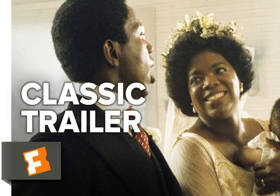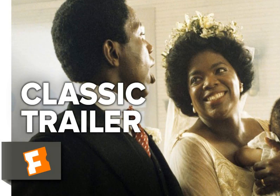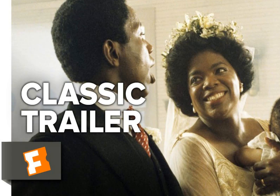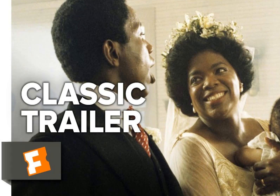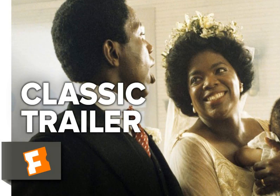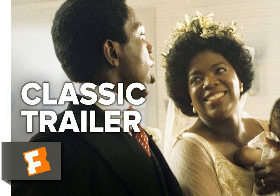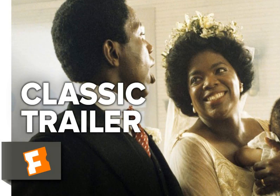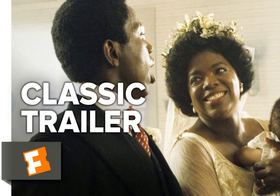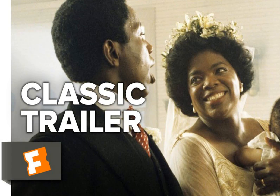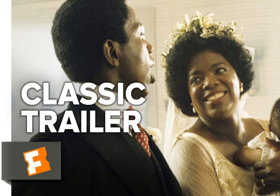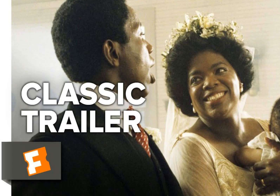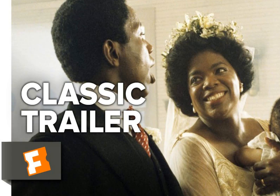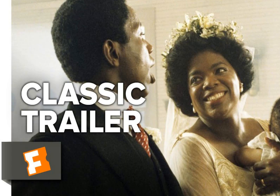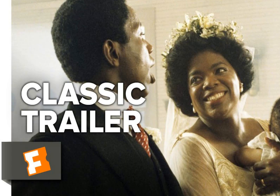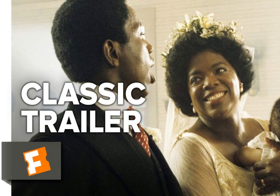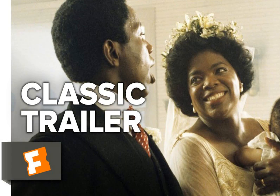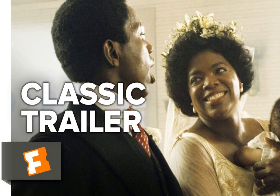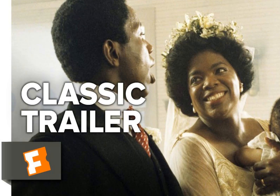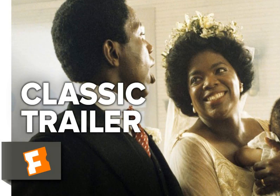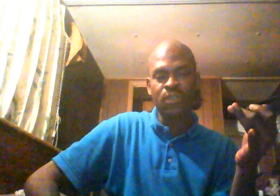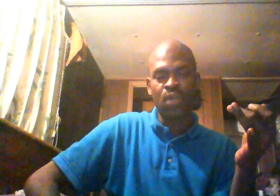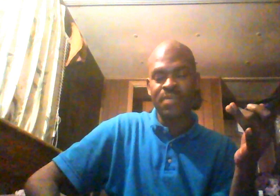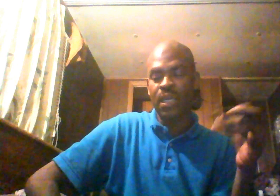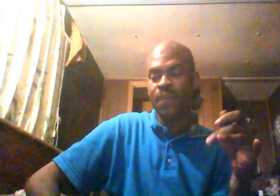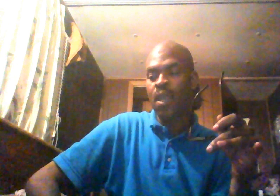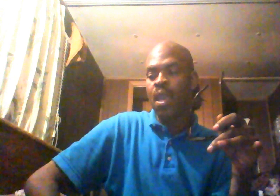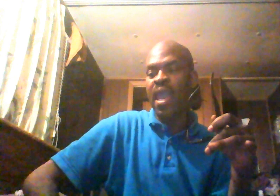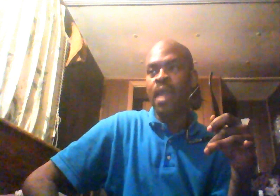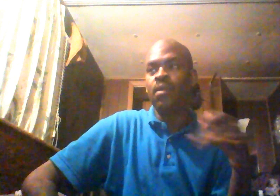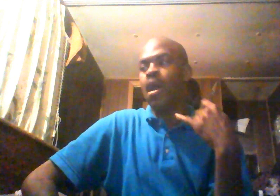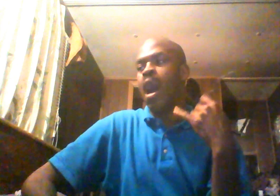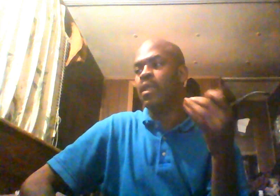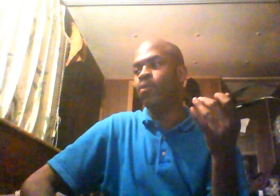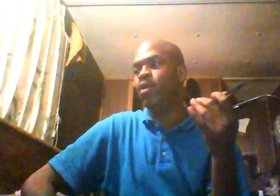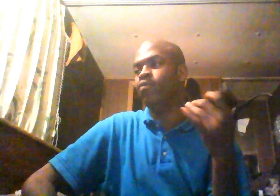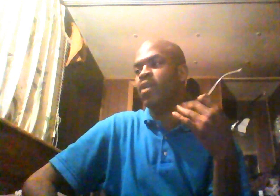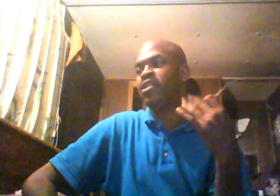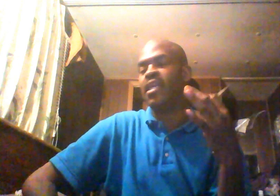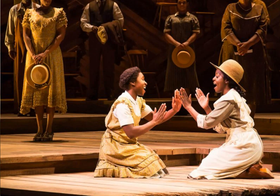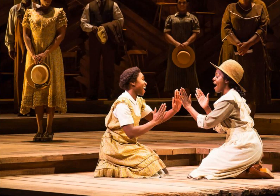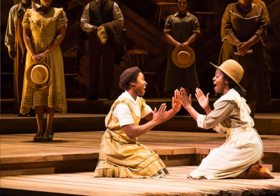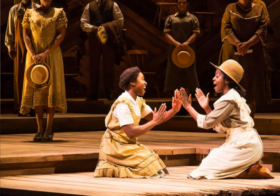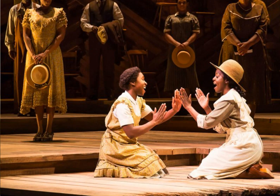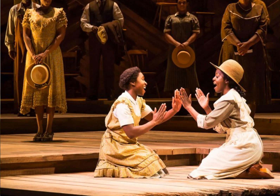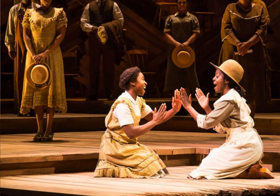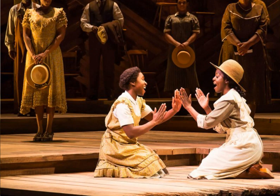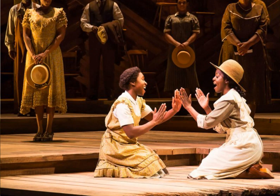that's when The Color Purple was out. Everybody was doing these slave movies, you know what saying? And Hollywood really set those movies up to be